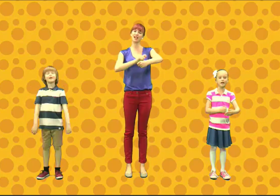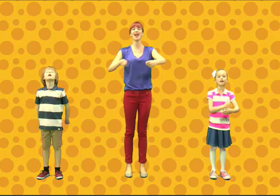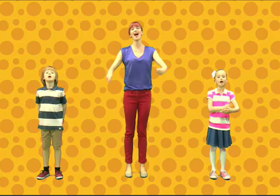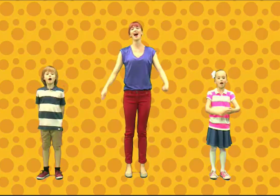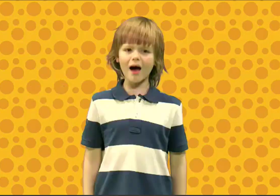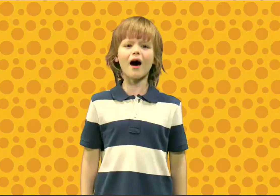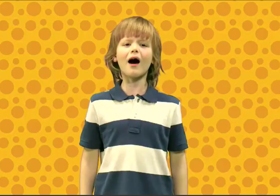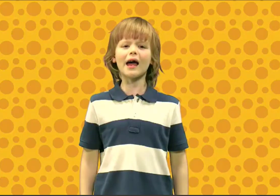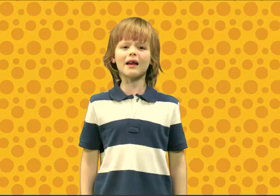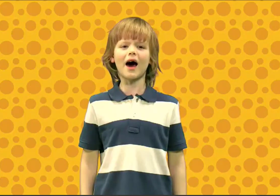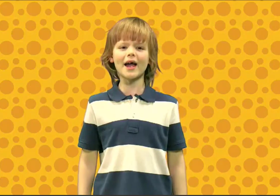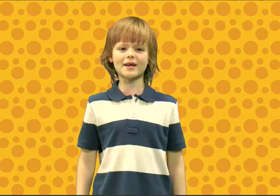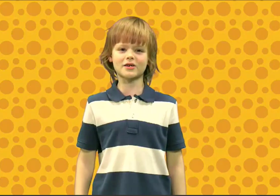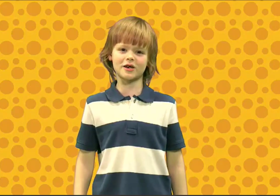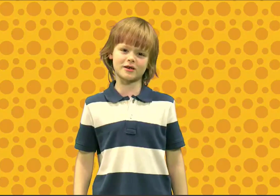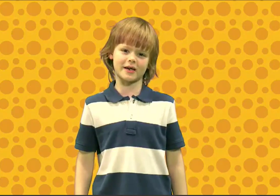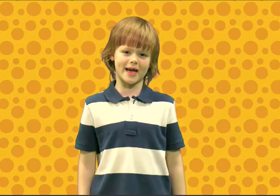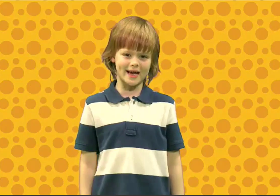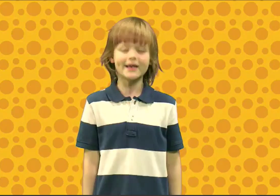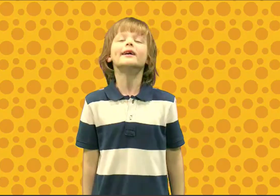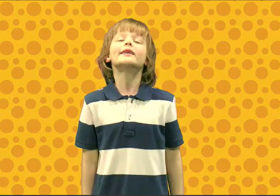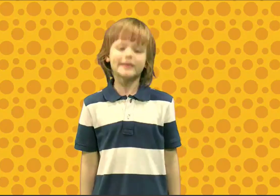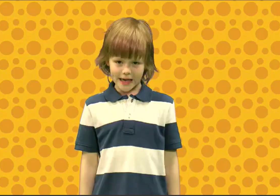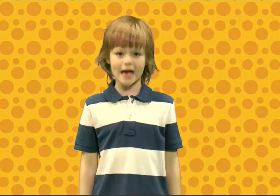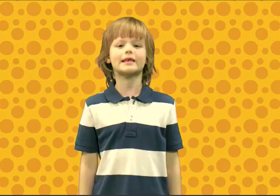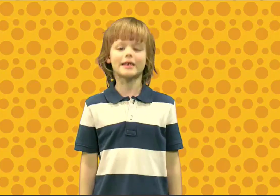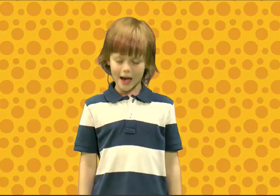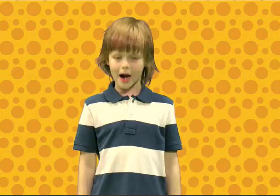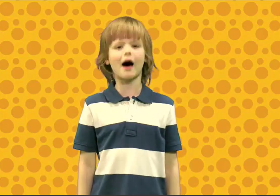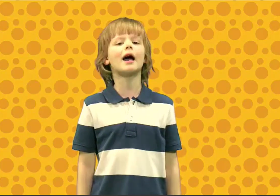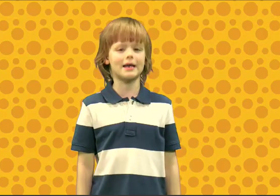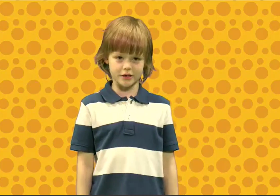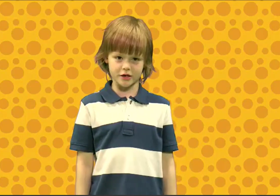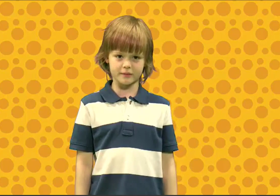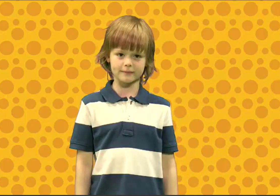I like cooking, yes I do